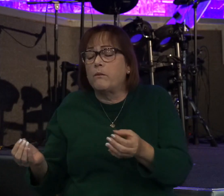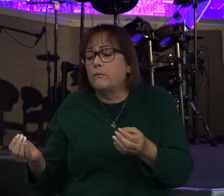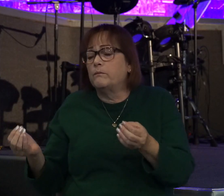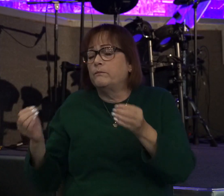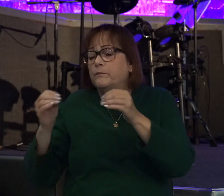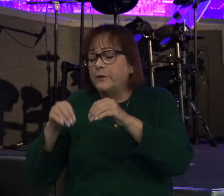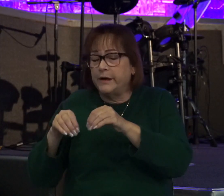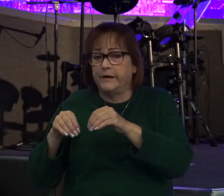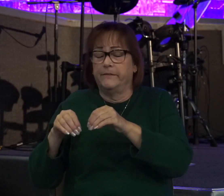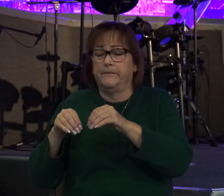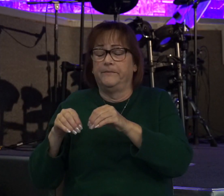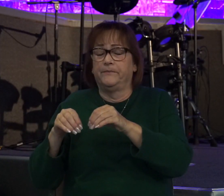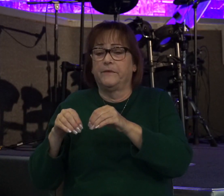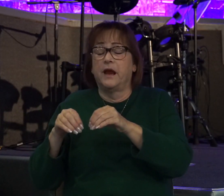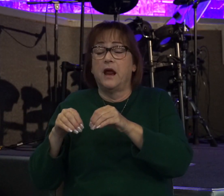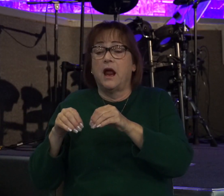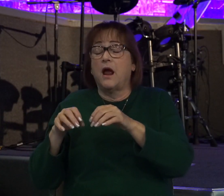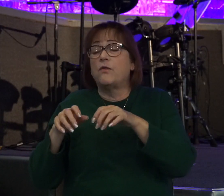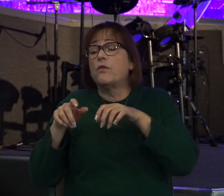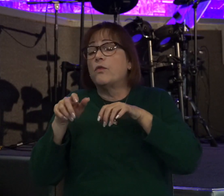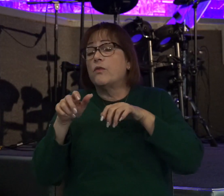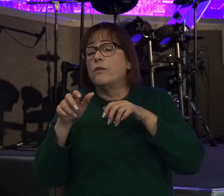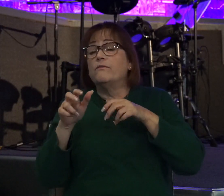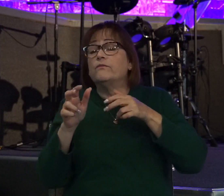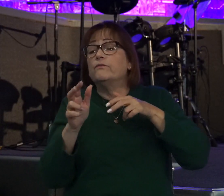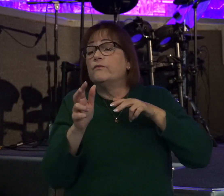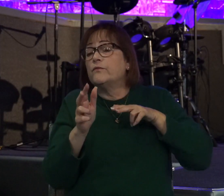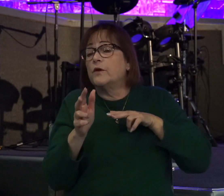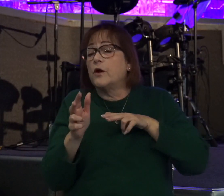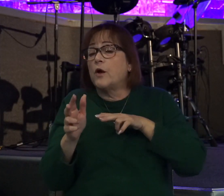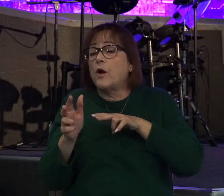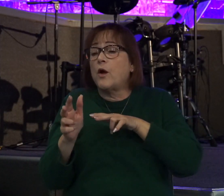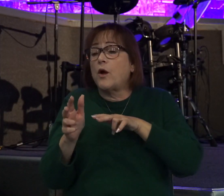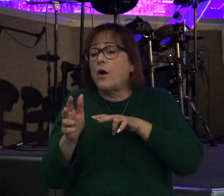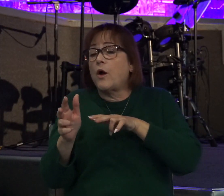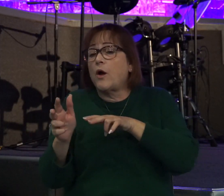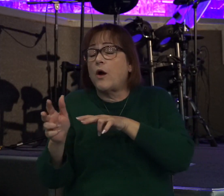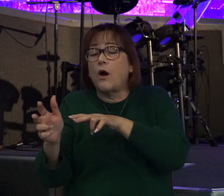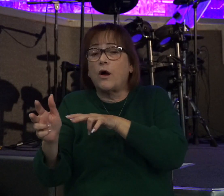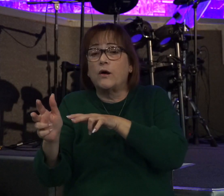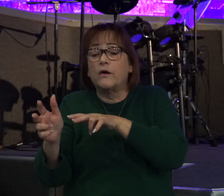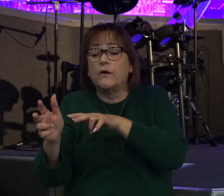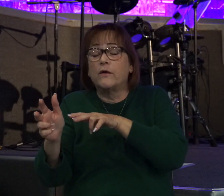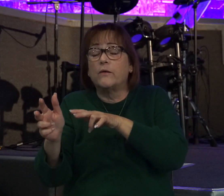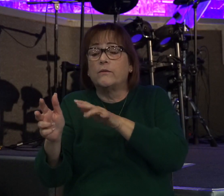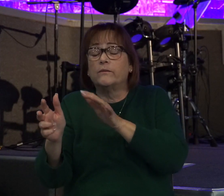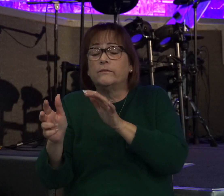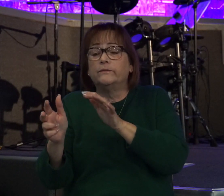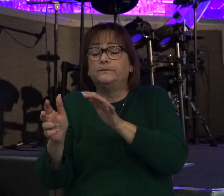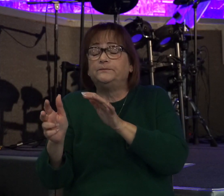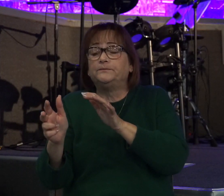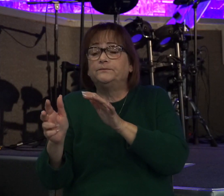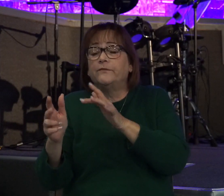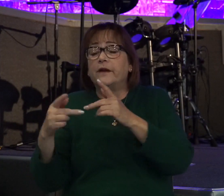cart carrying the Ark, towed by the oxen, arrived in a priestly city, a Levite city.